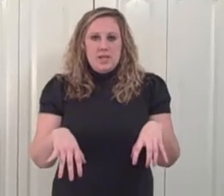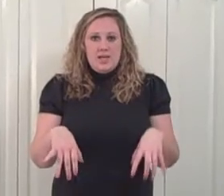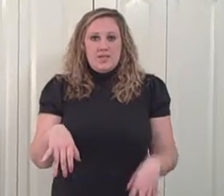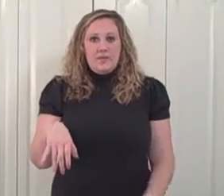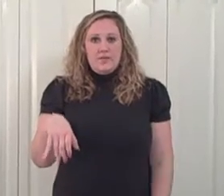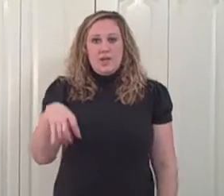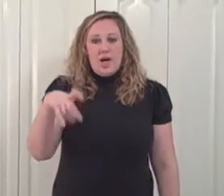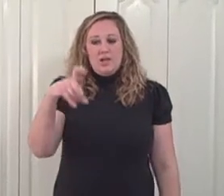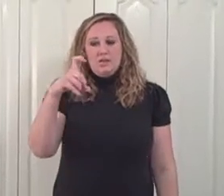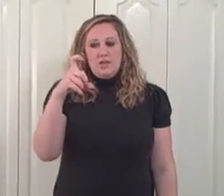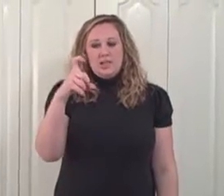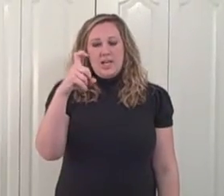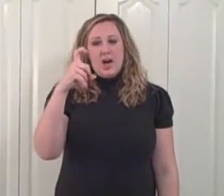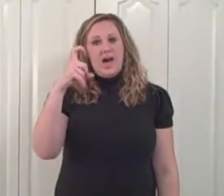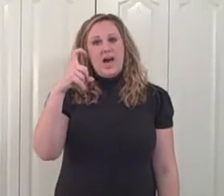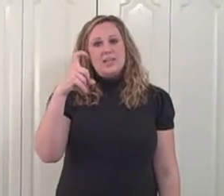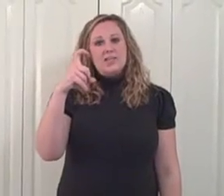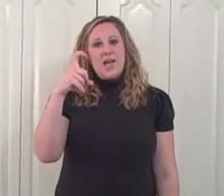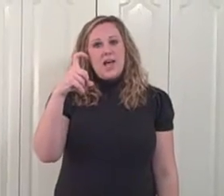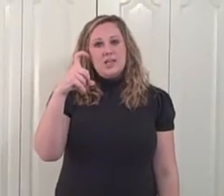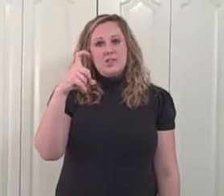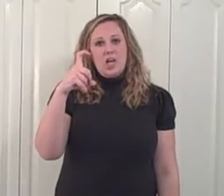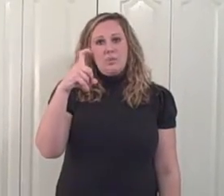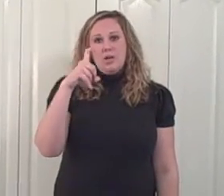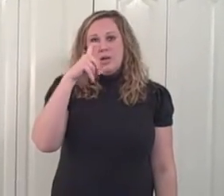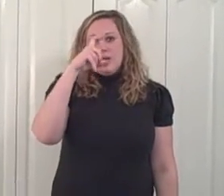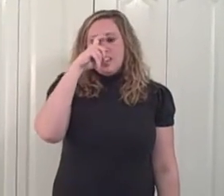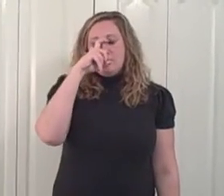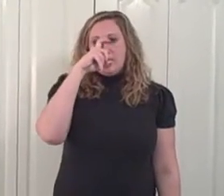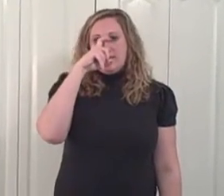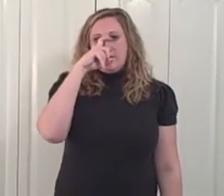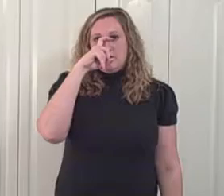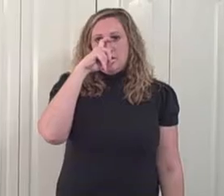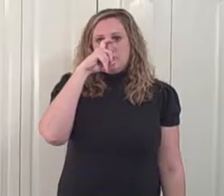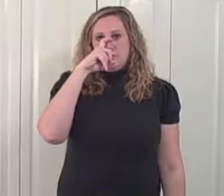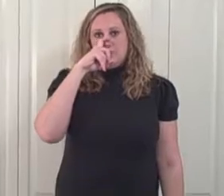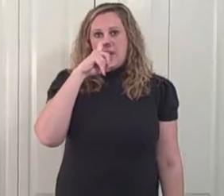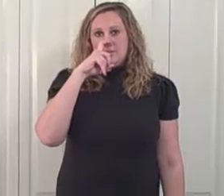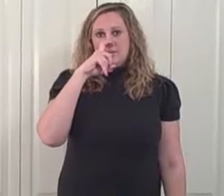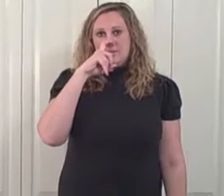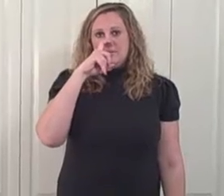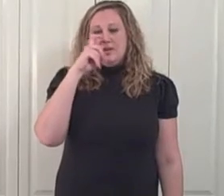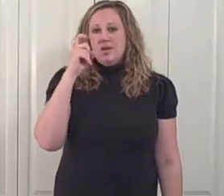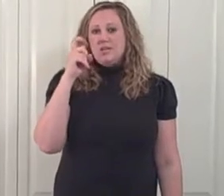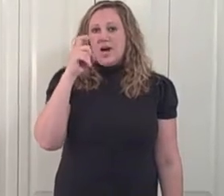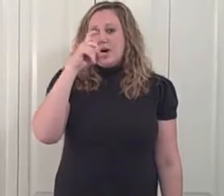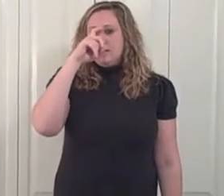Sign for doll. Take our X handshape and bring it down our nose two times. Doll.